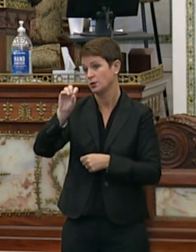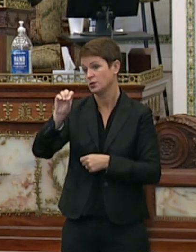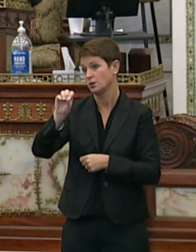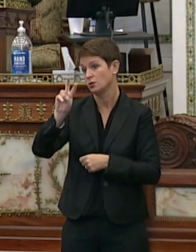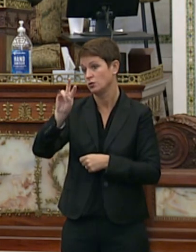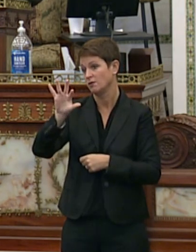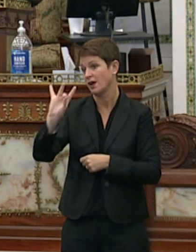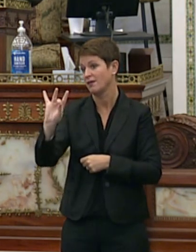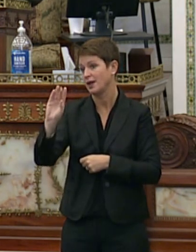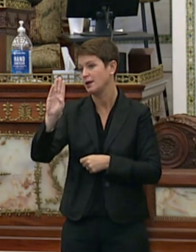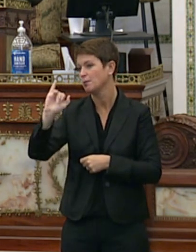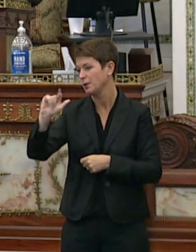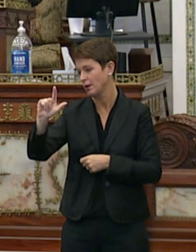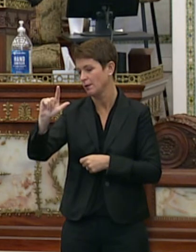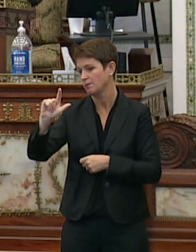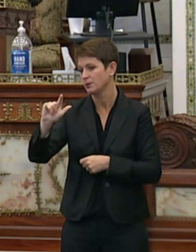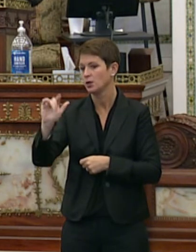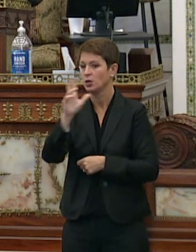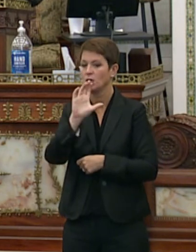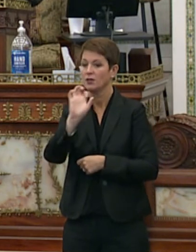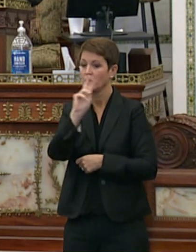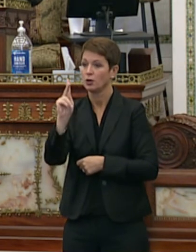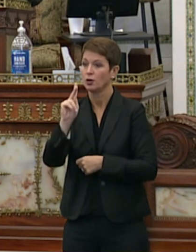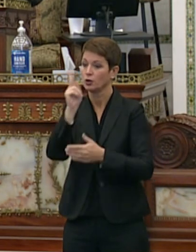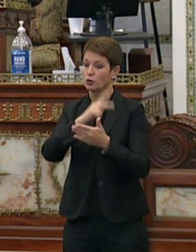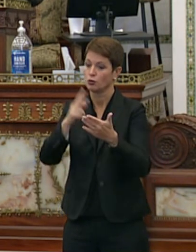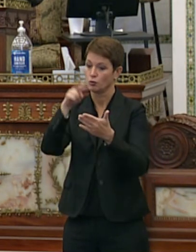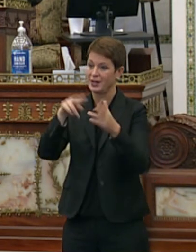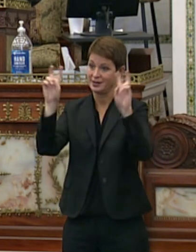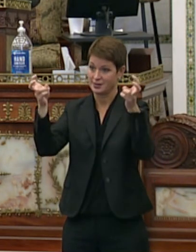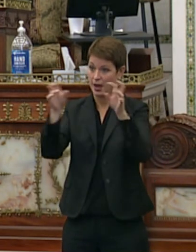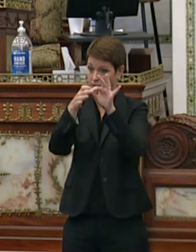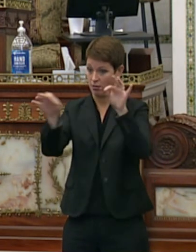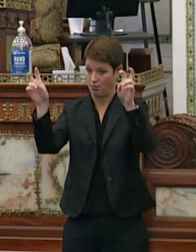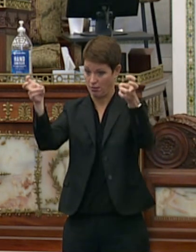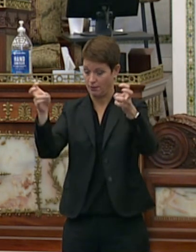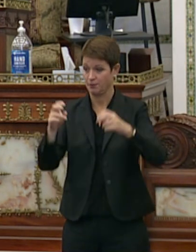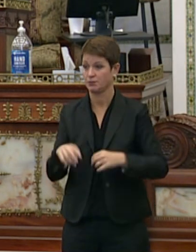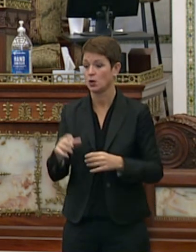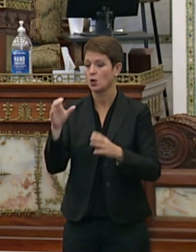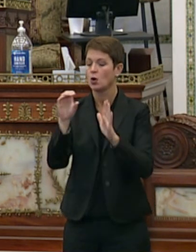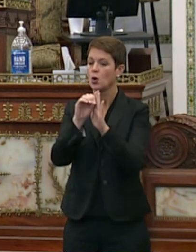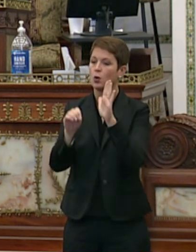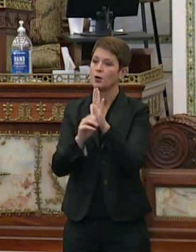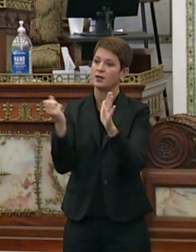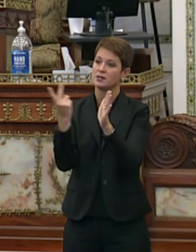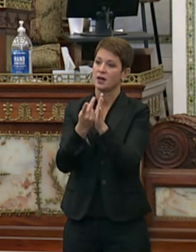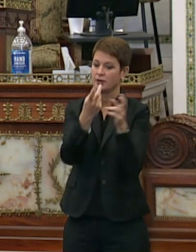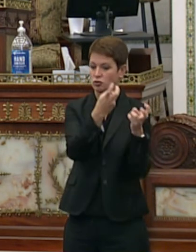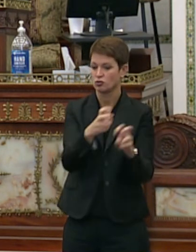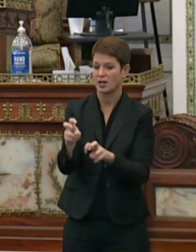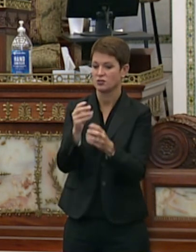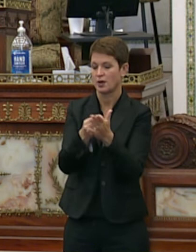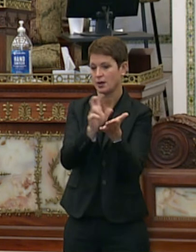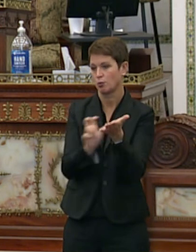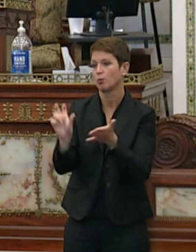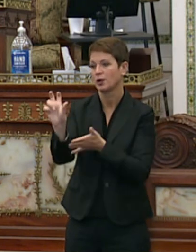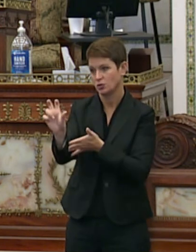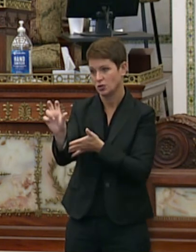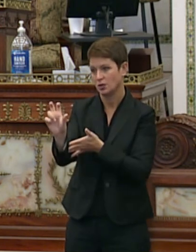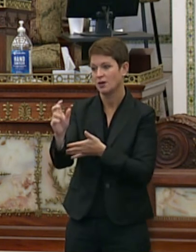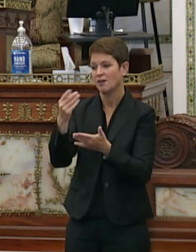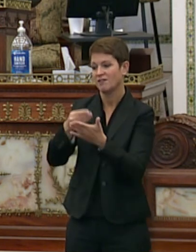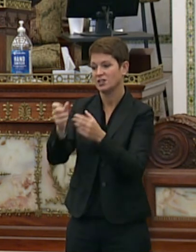five eight the clerk will please read the title of the bill an ordinance authorizing transfers and appropriations